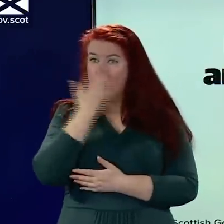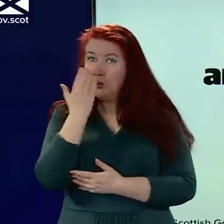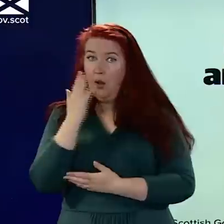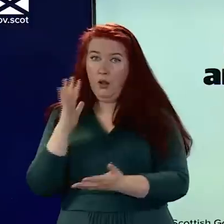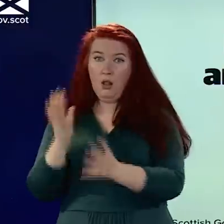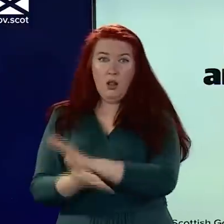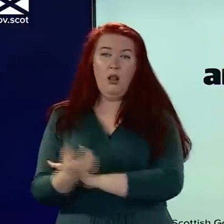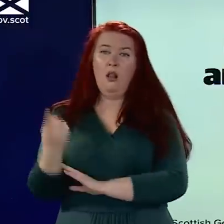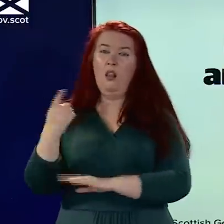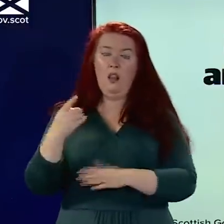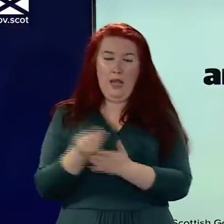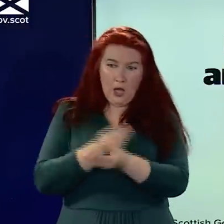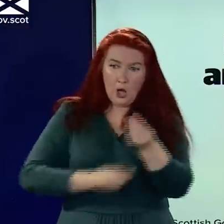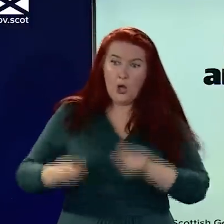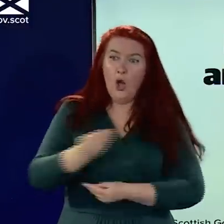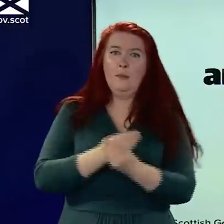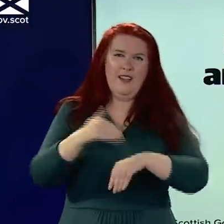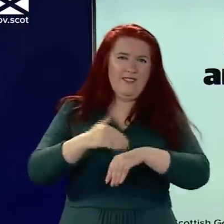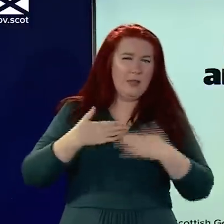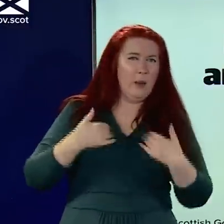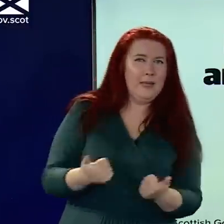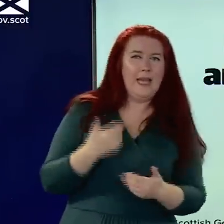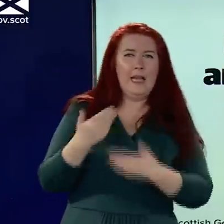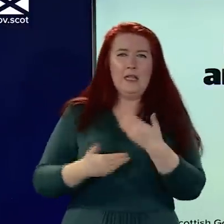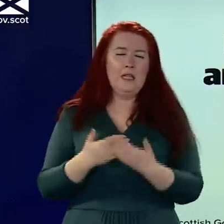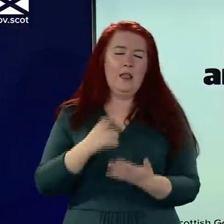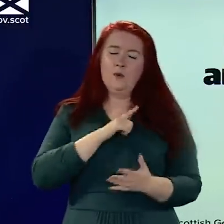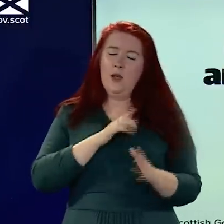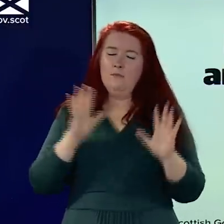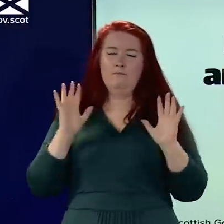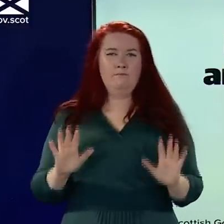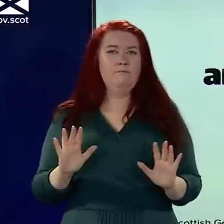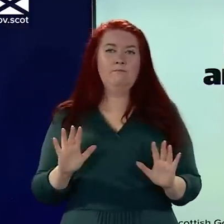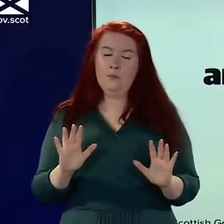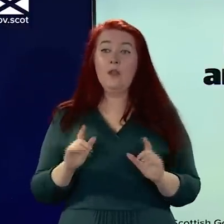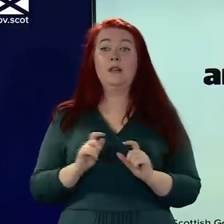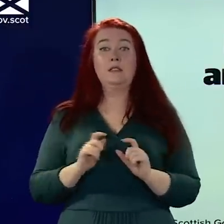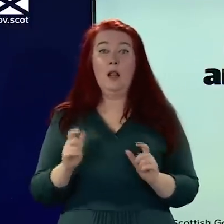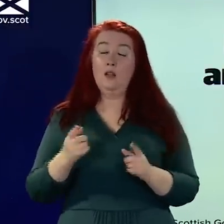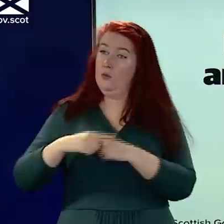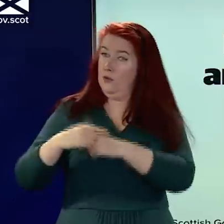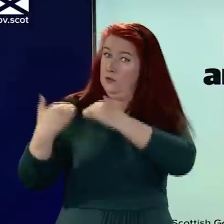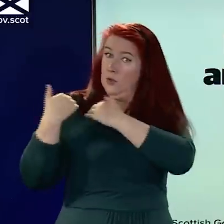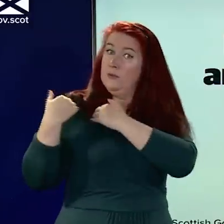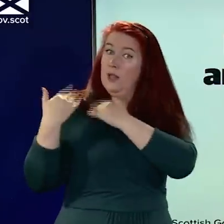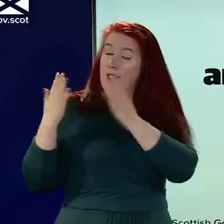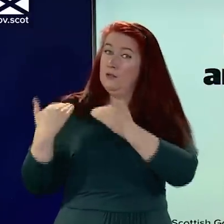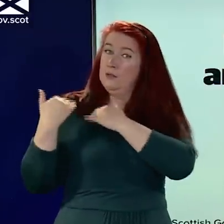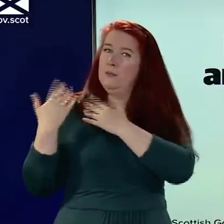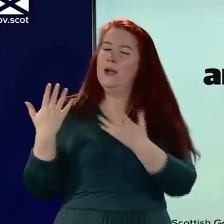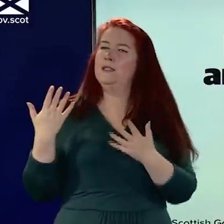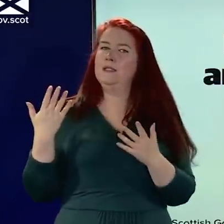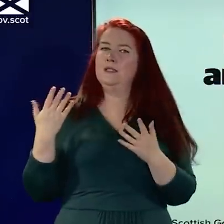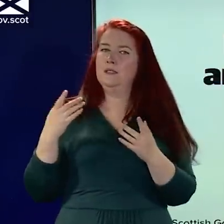economy, affected wellbeing. That's why even although if we are being responsible, which we must be, we can't and